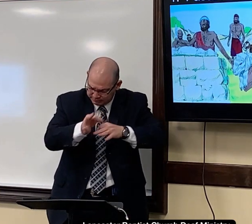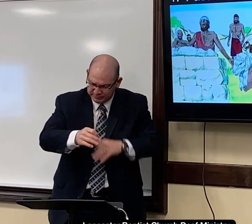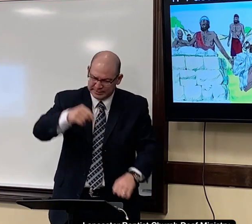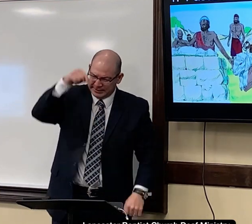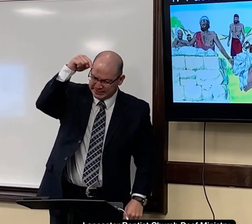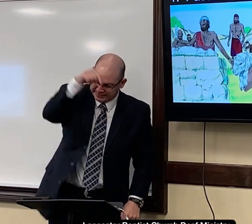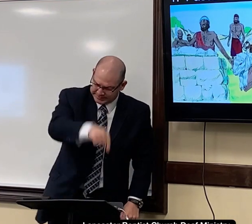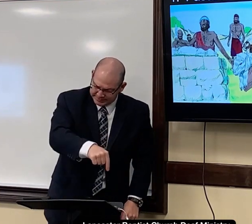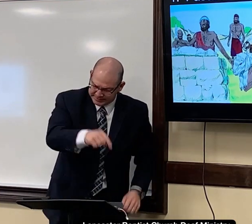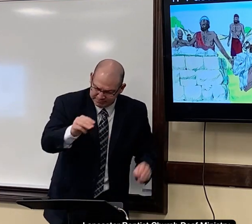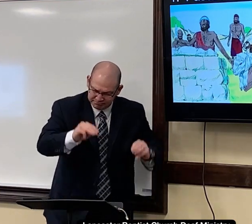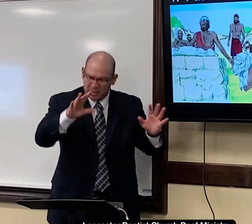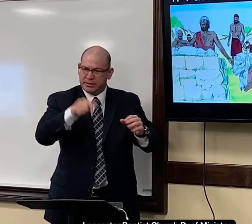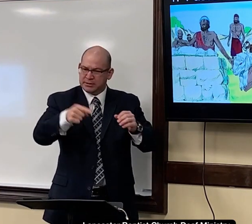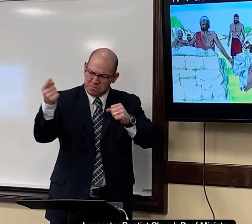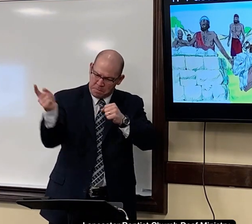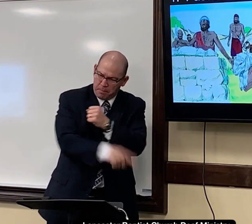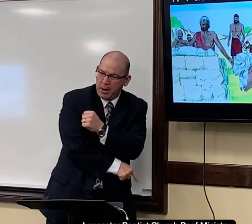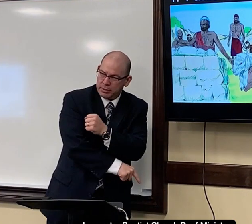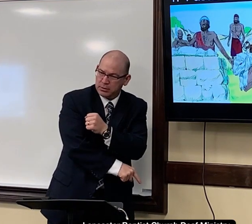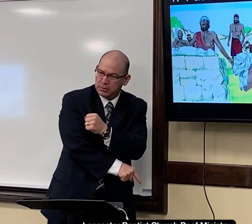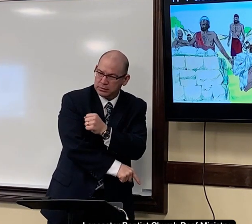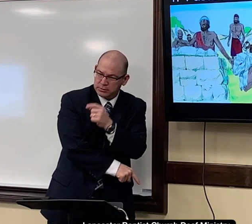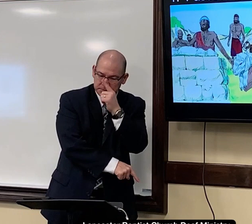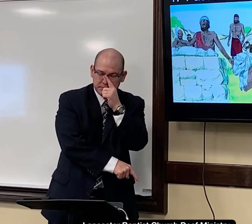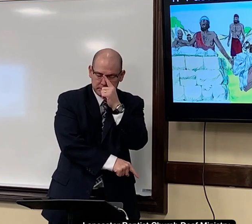so god explains this miracle this punishment